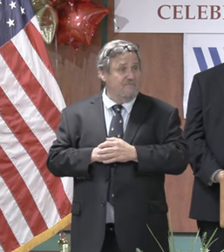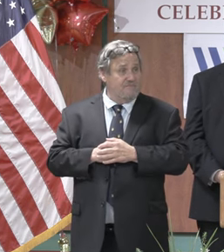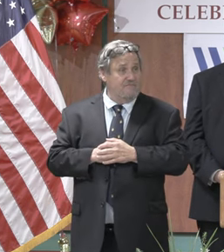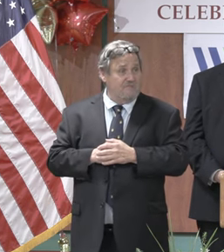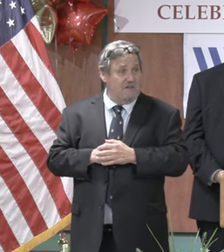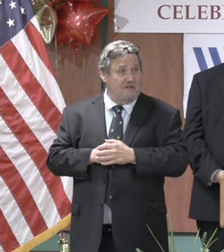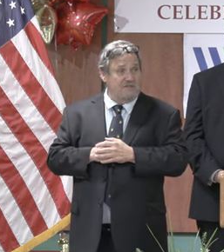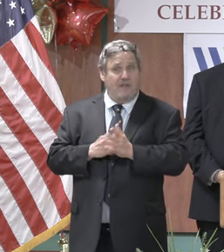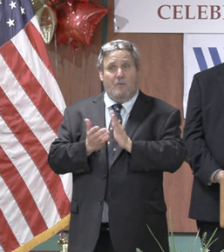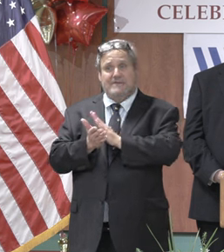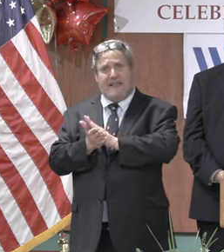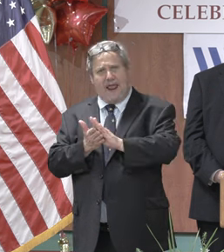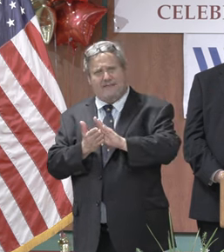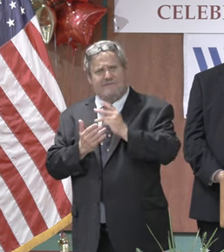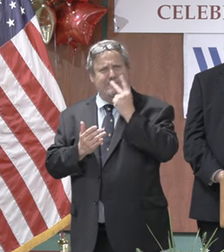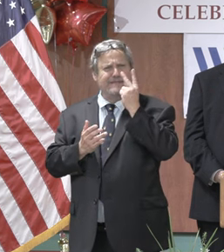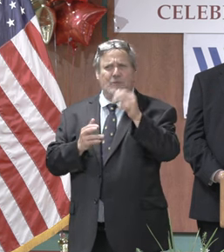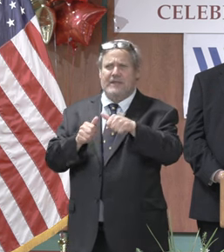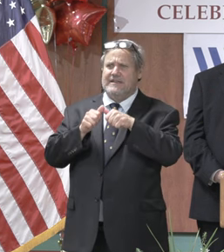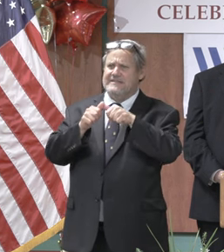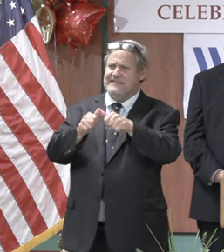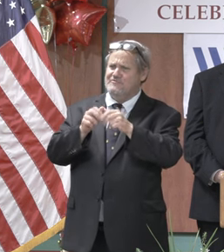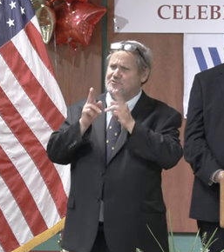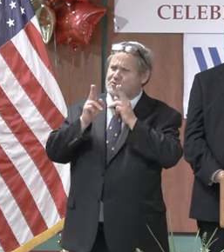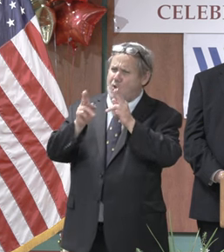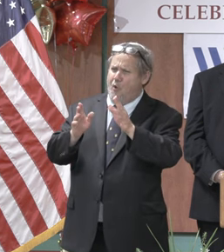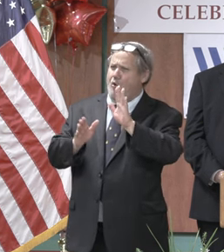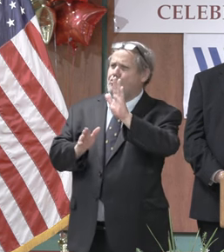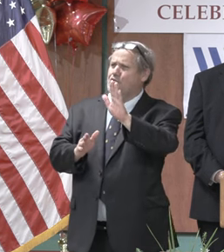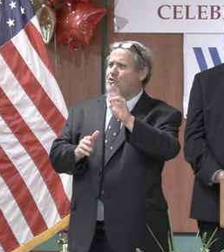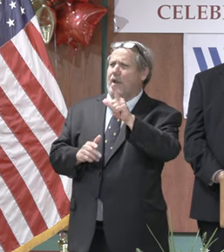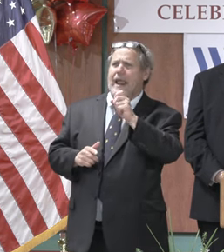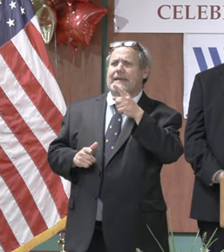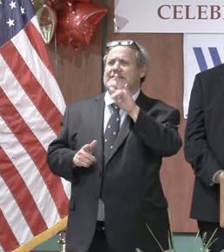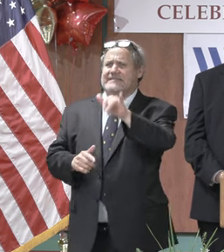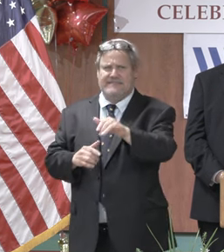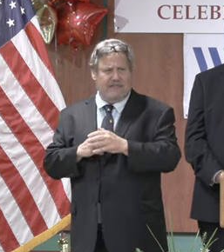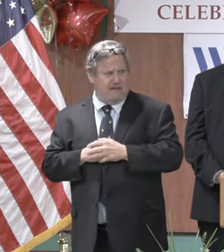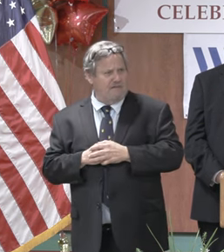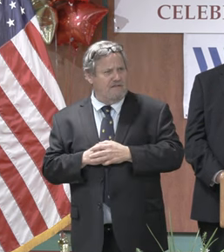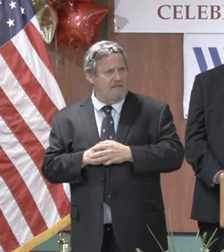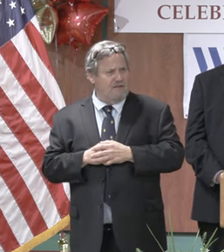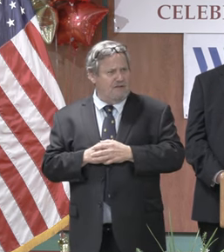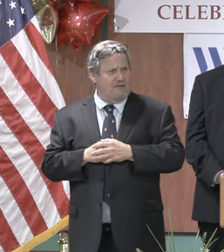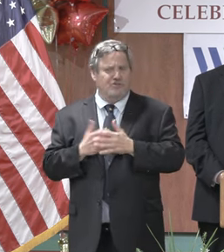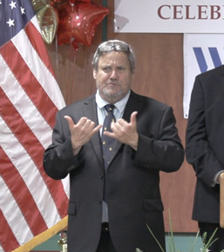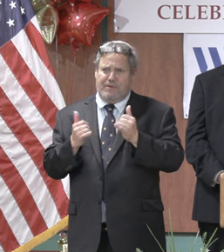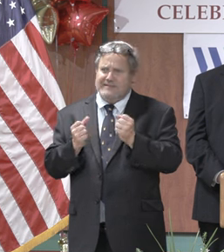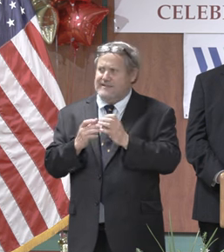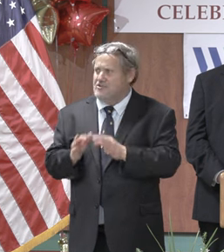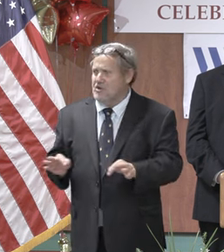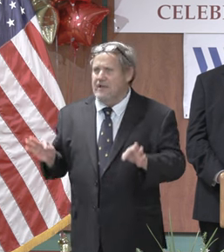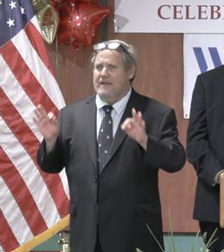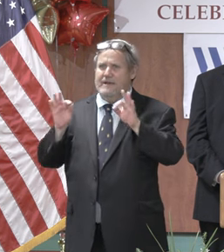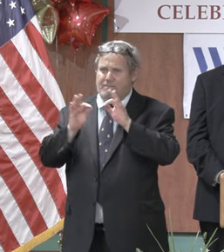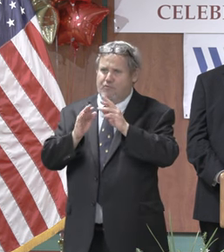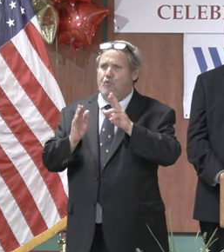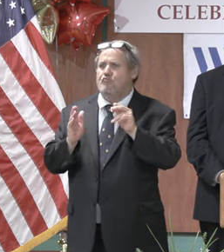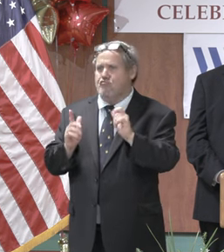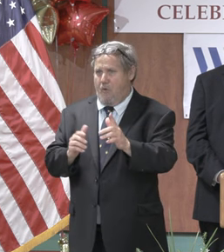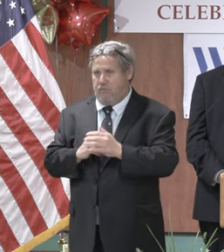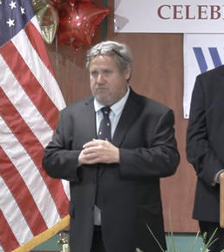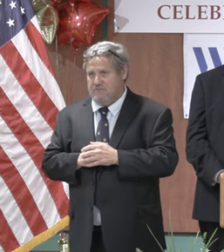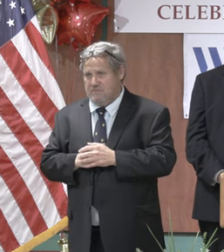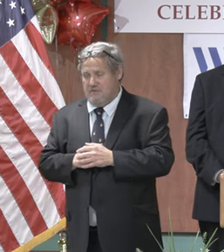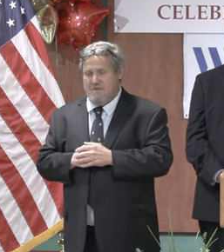project or this property we would not be here if not for her so i think this is a lovely way to go ahead and honor her legacy